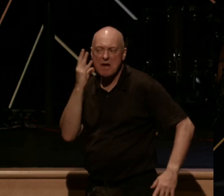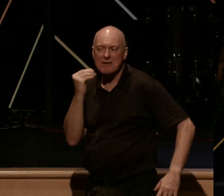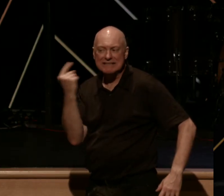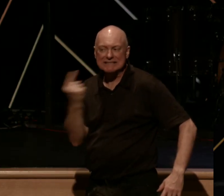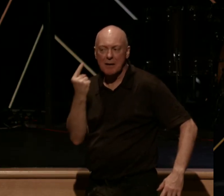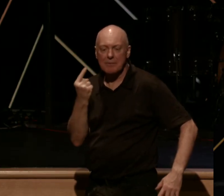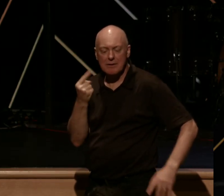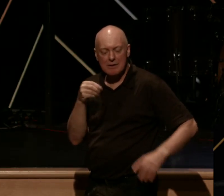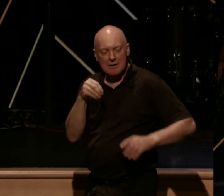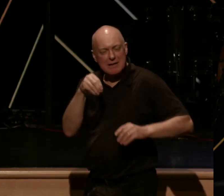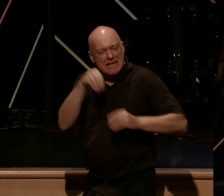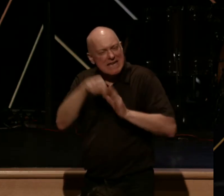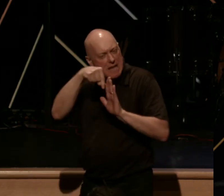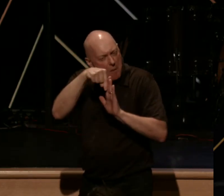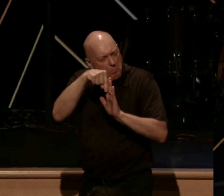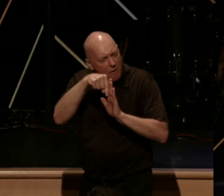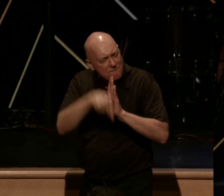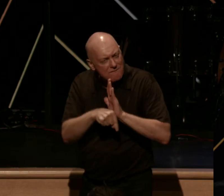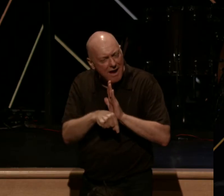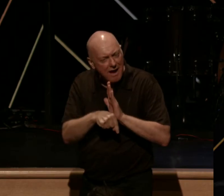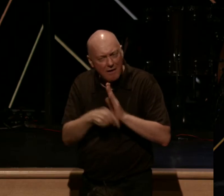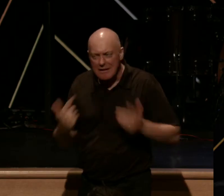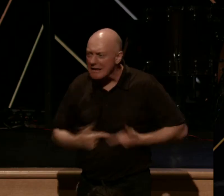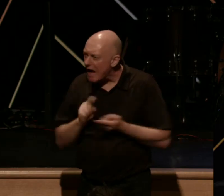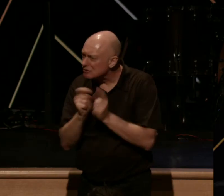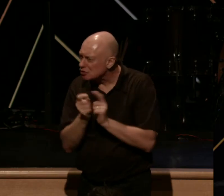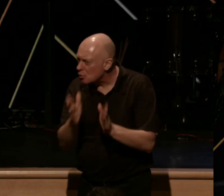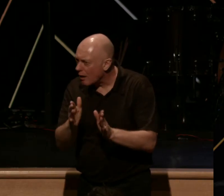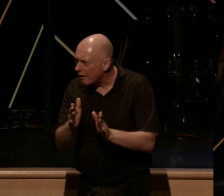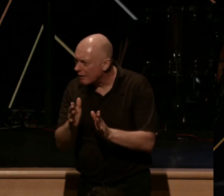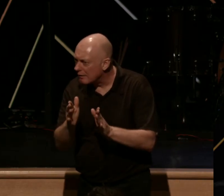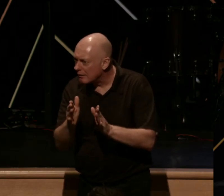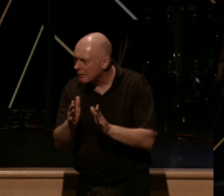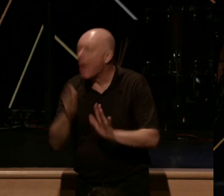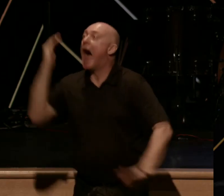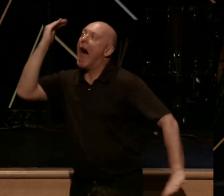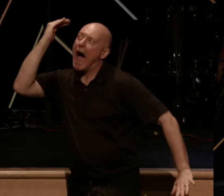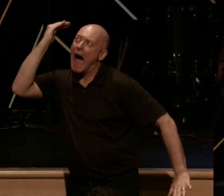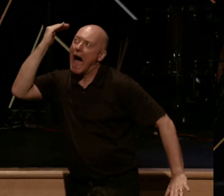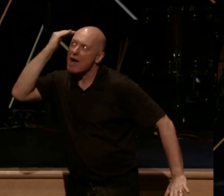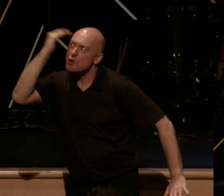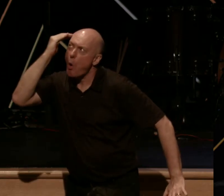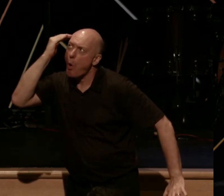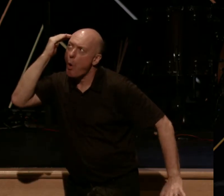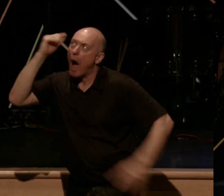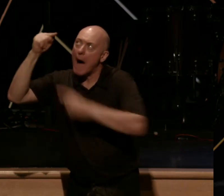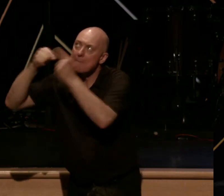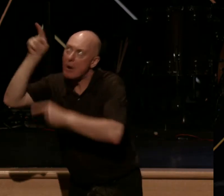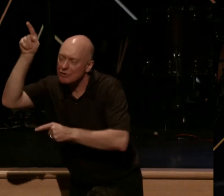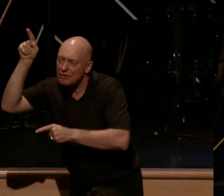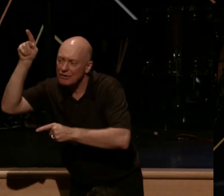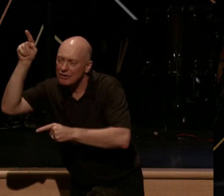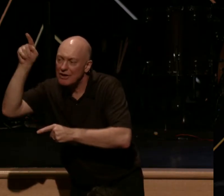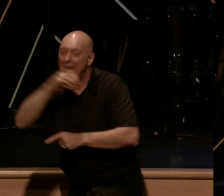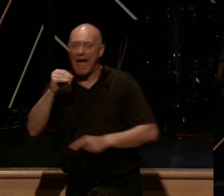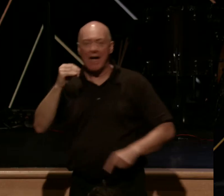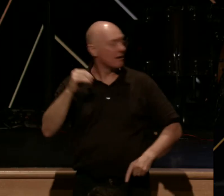in a profoundly life-changing way. There's a difference between knowing something here